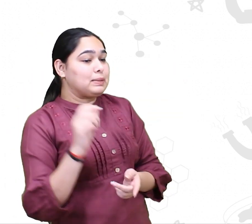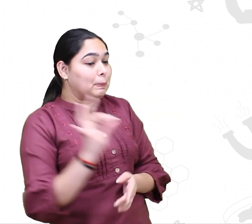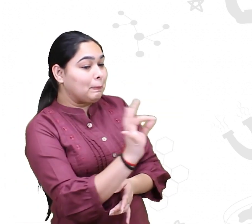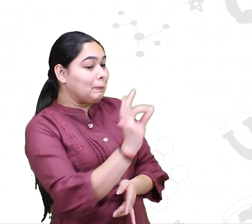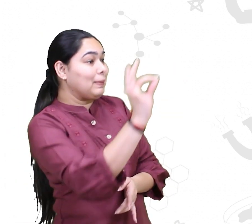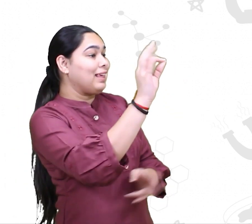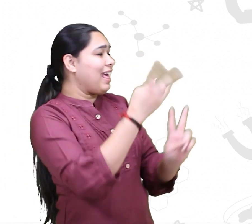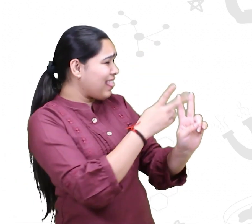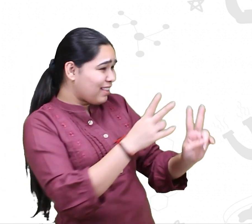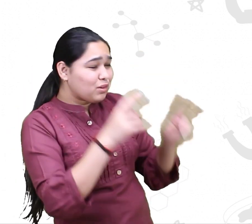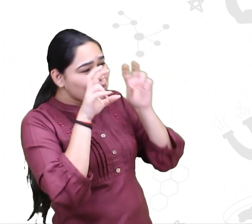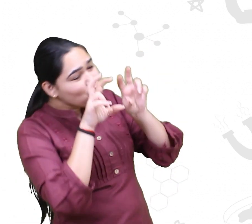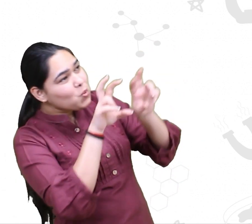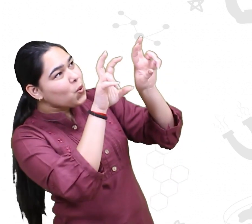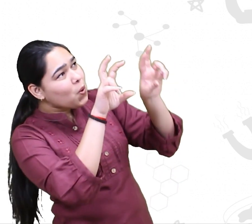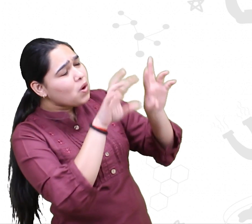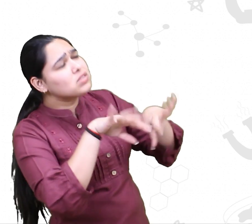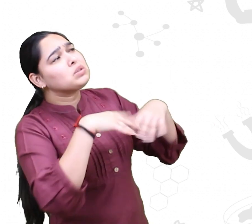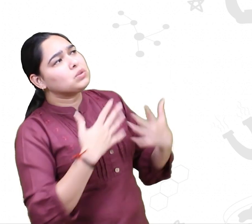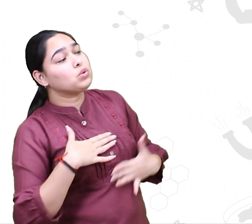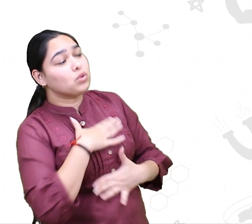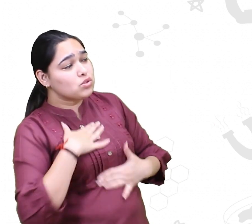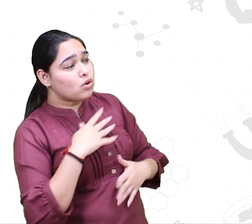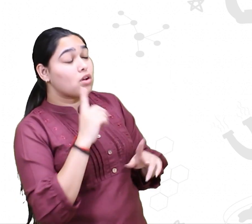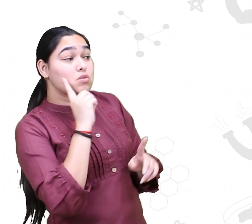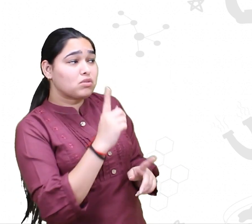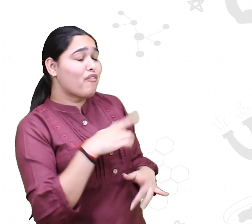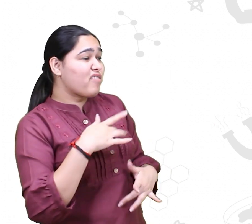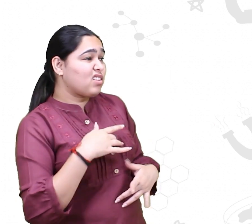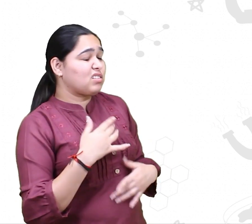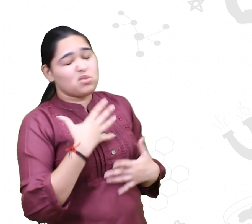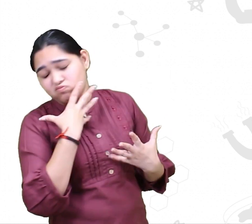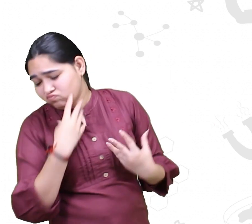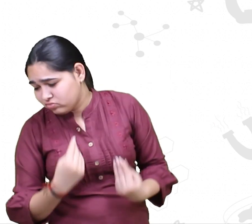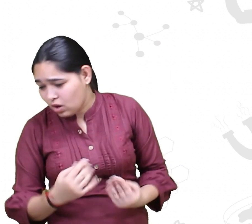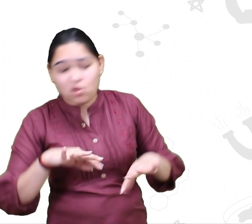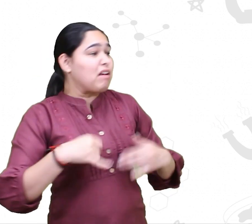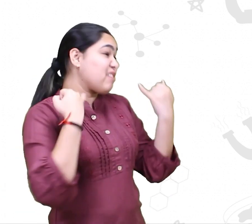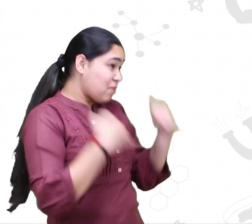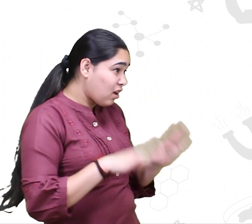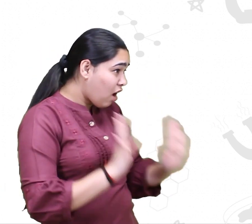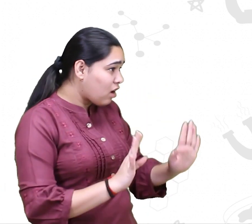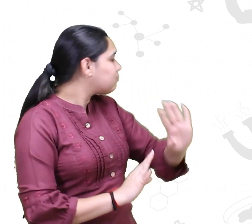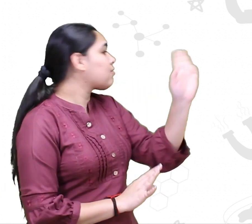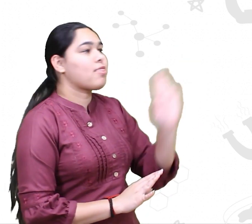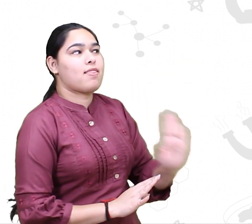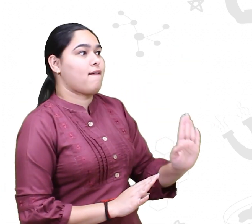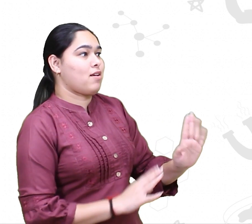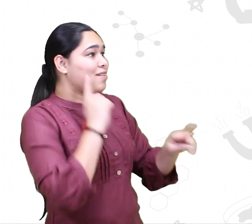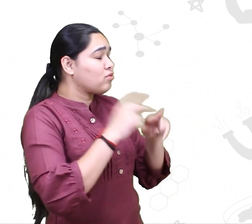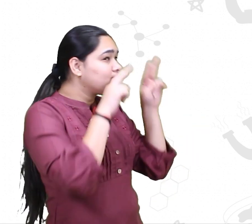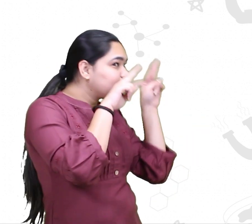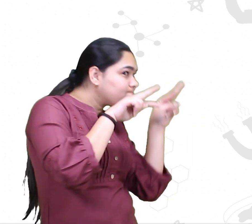now, that it's important to watch even a sparrow or a crow or a bee or a butterfly just through the window. And